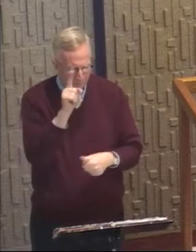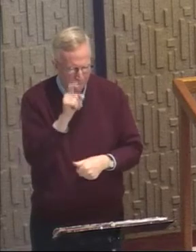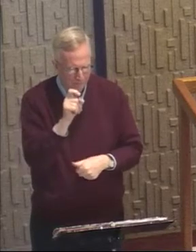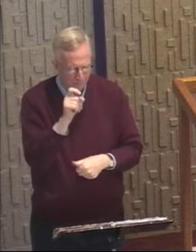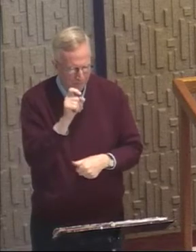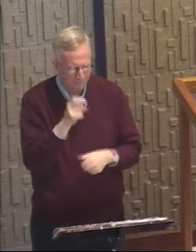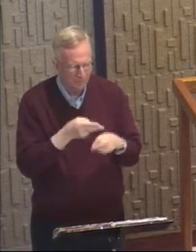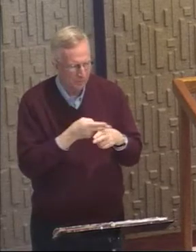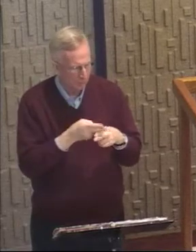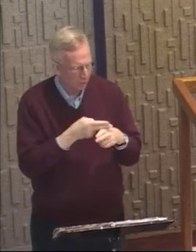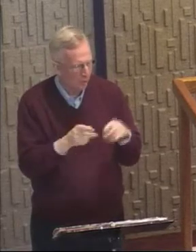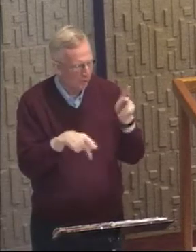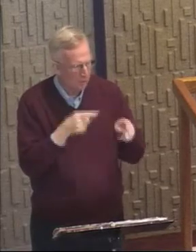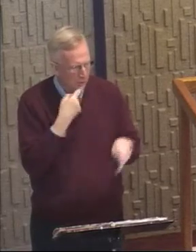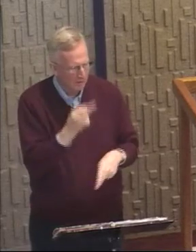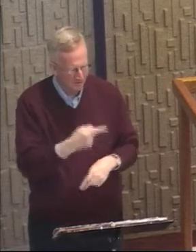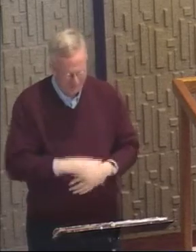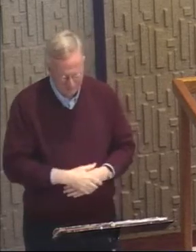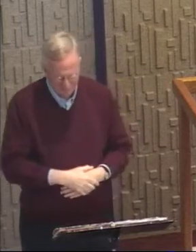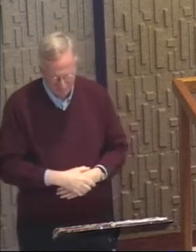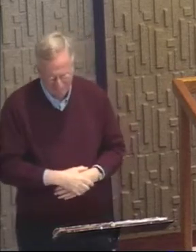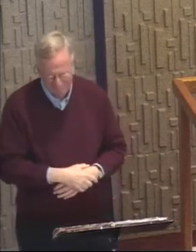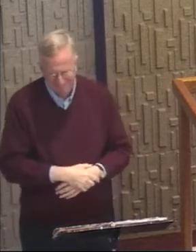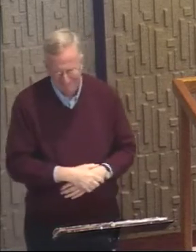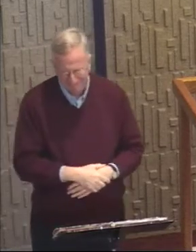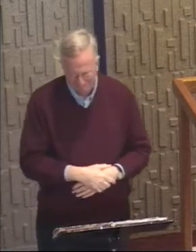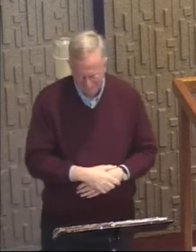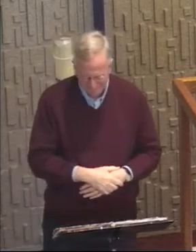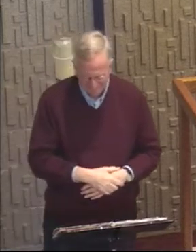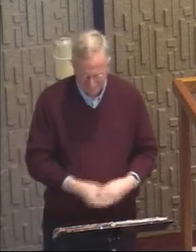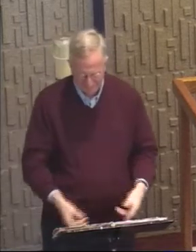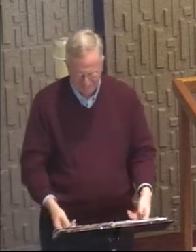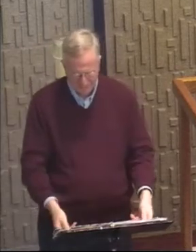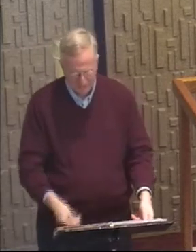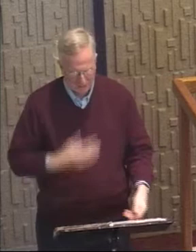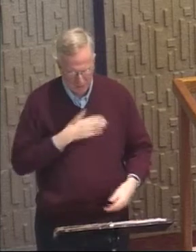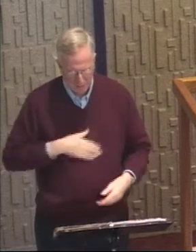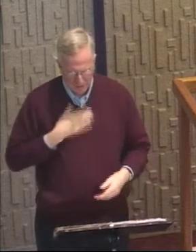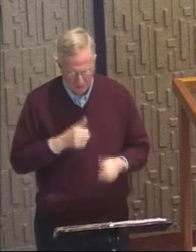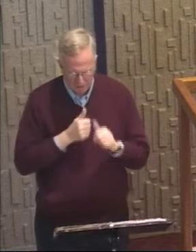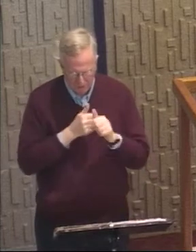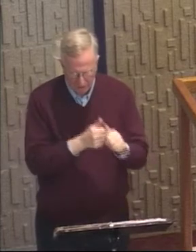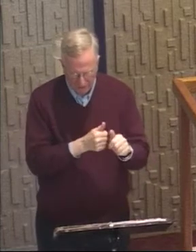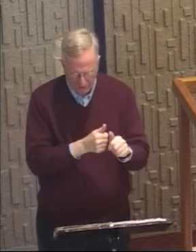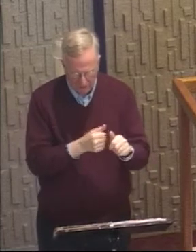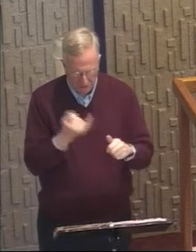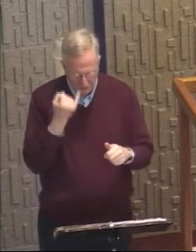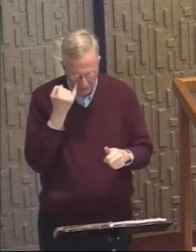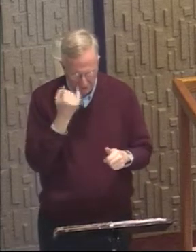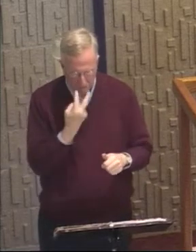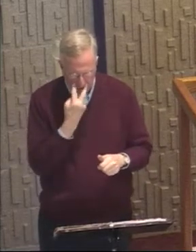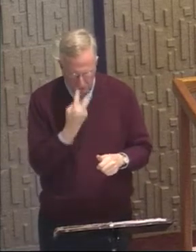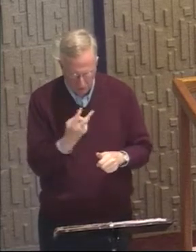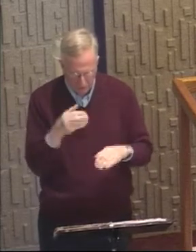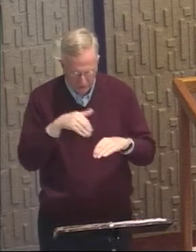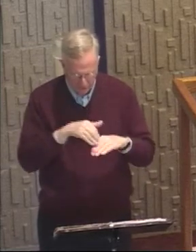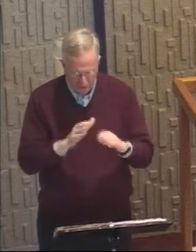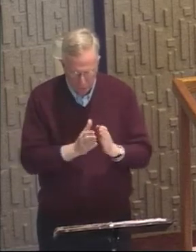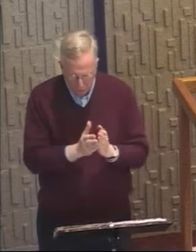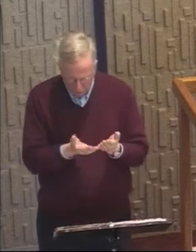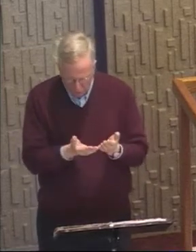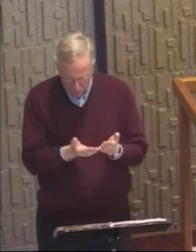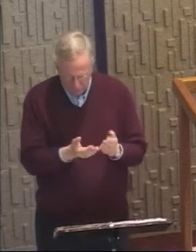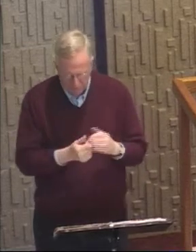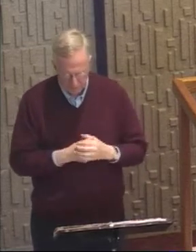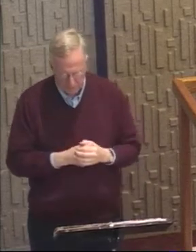Short. It's unanimous. Please follow along if you are looking at your breaking bread hymnals.